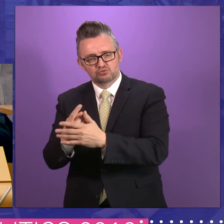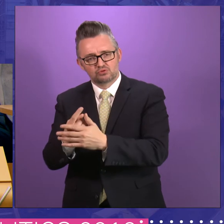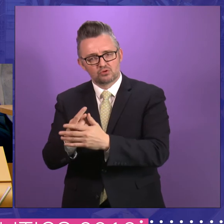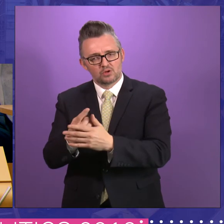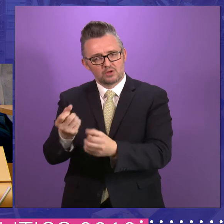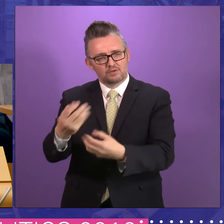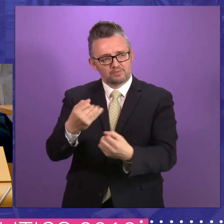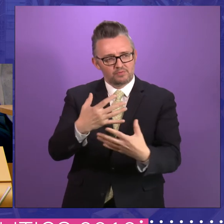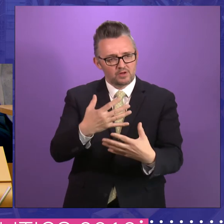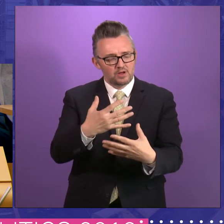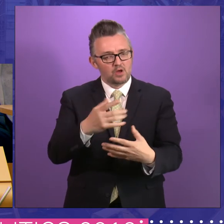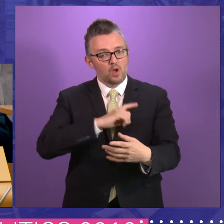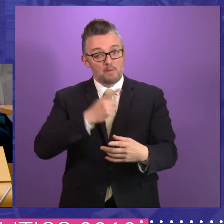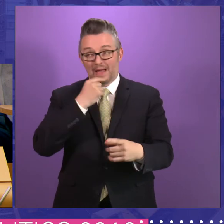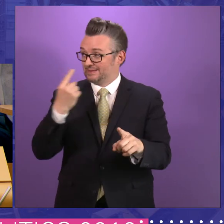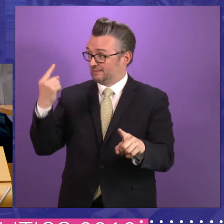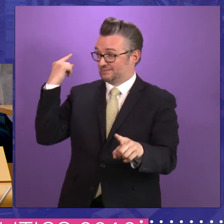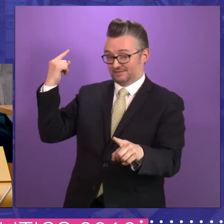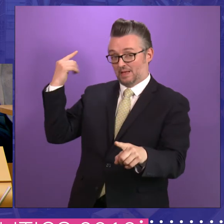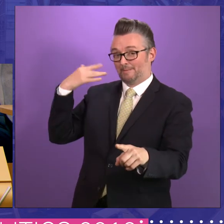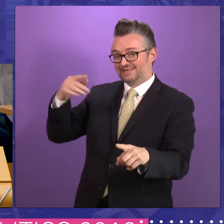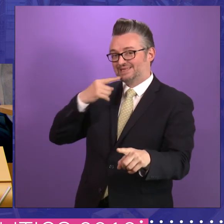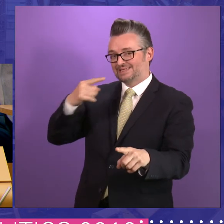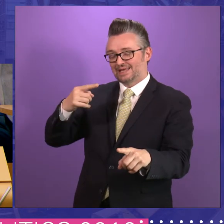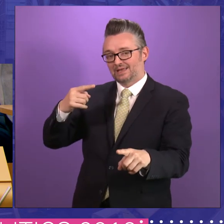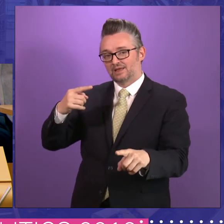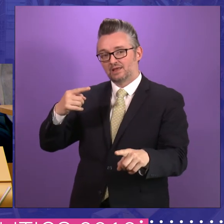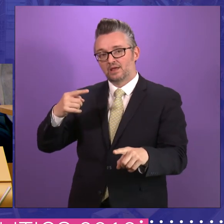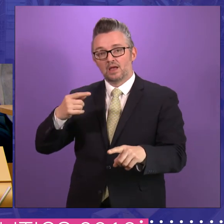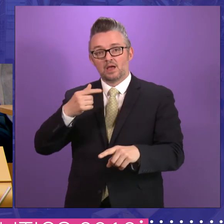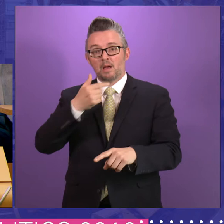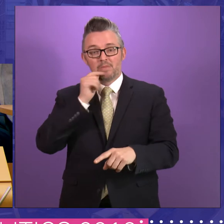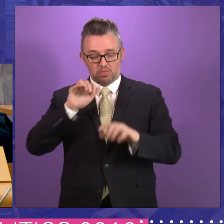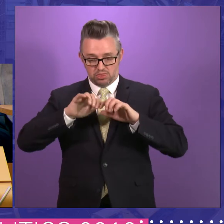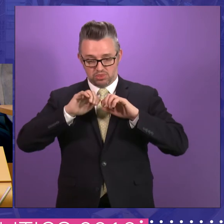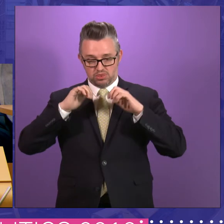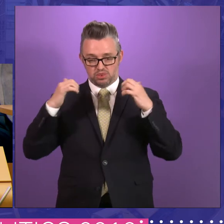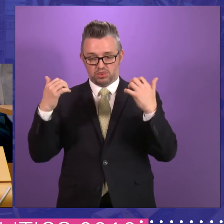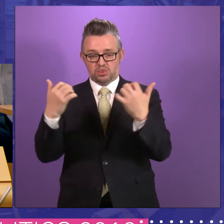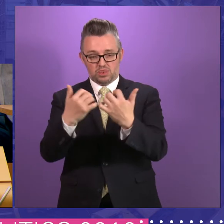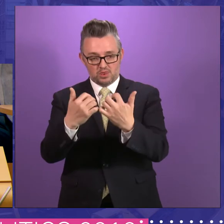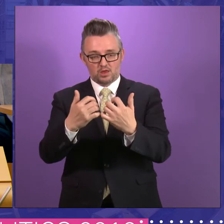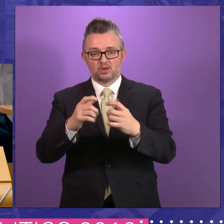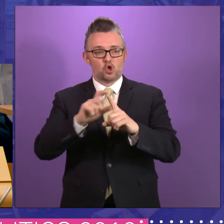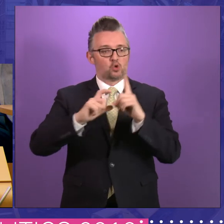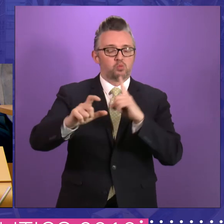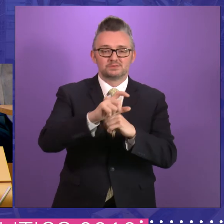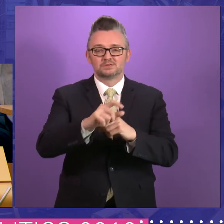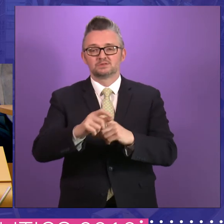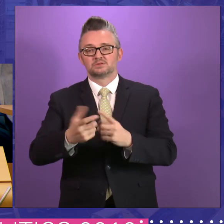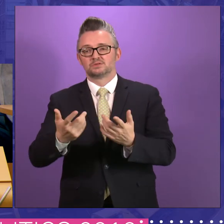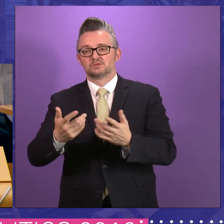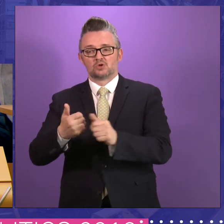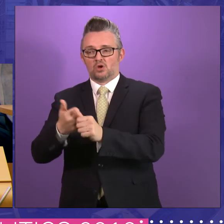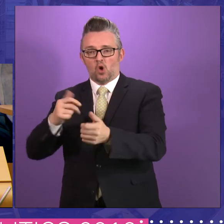the gentleman in the second row from the back, they're actually sitting round the table. Communities and organisations and